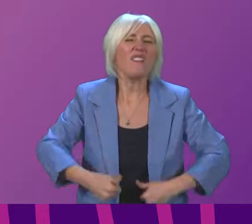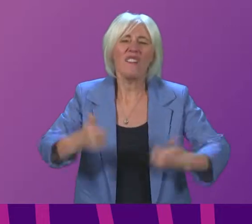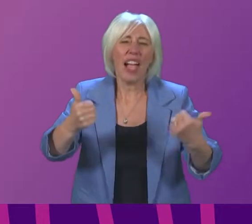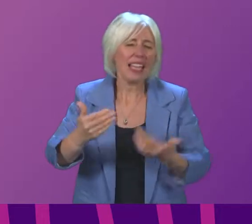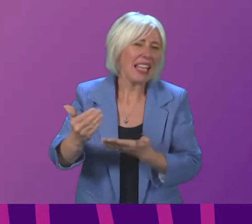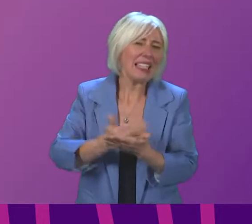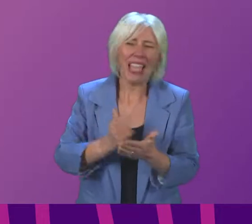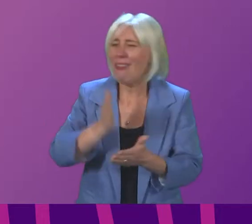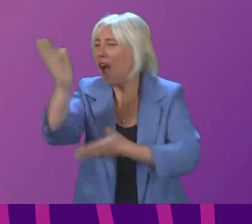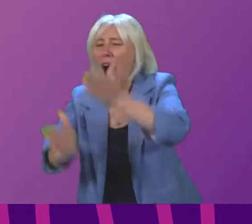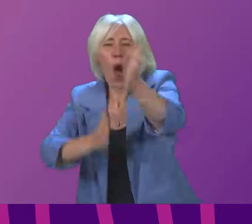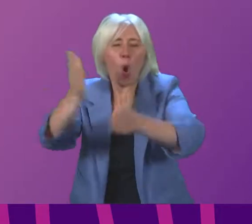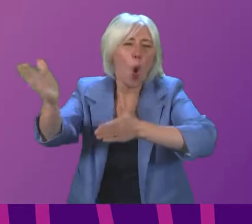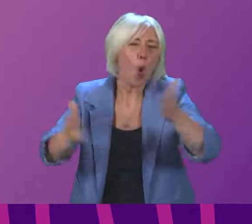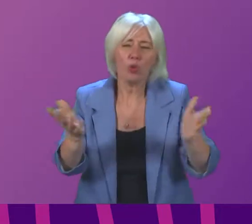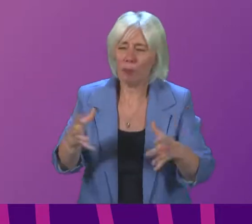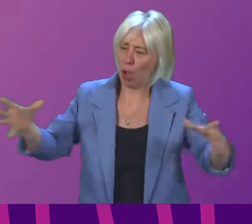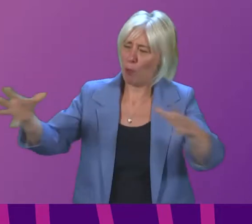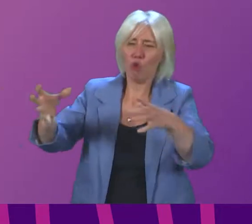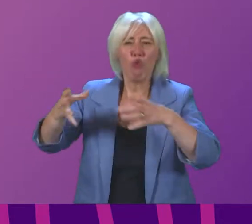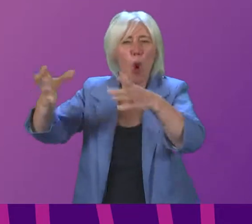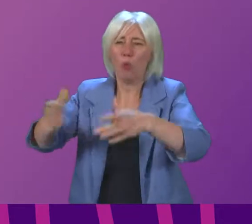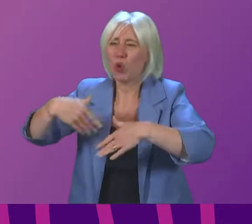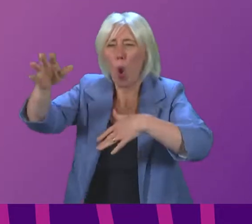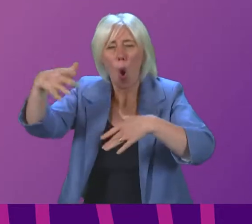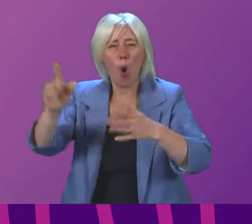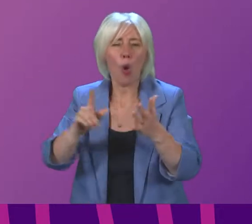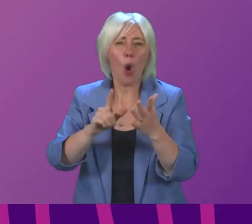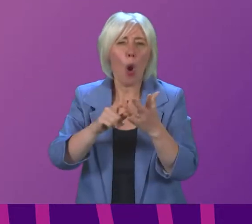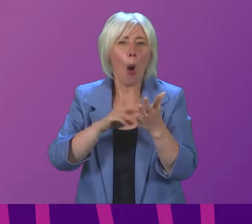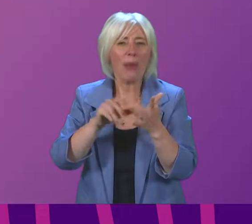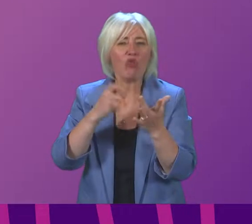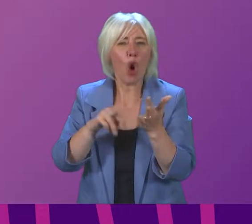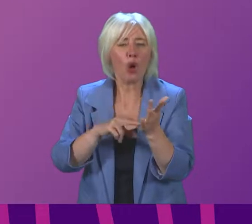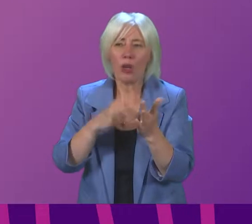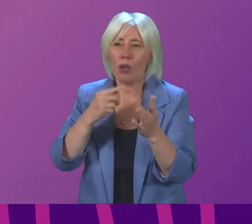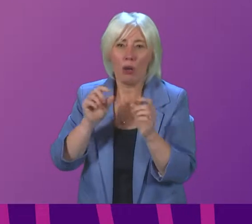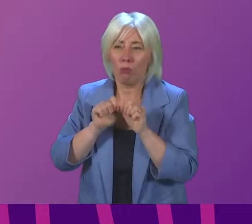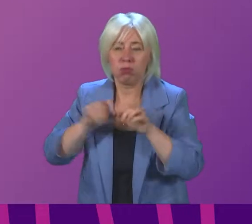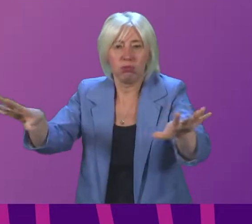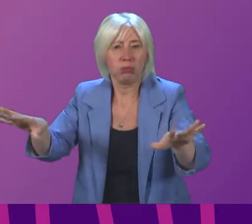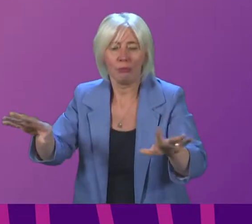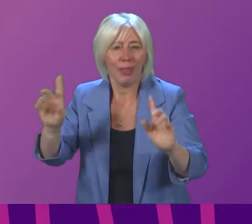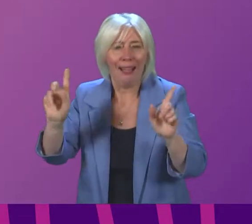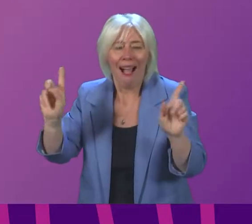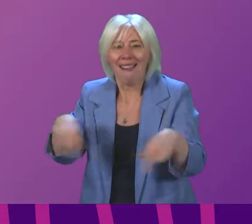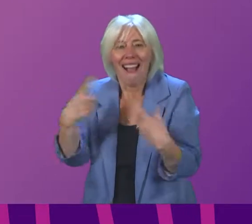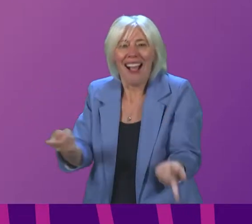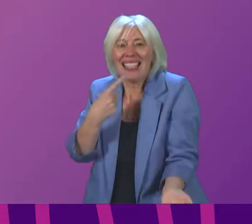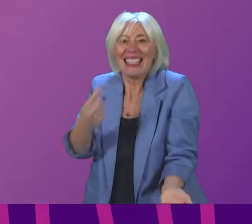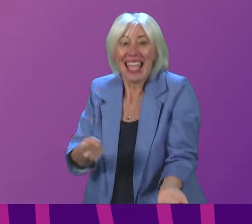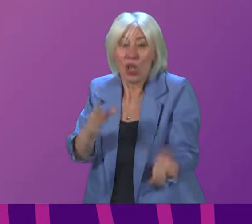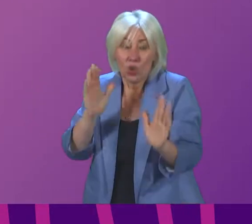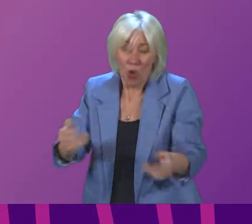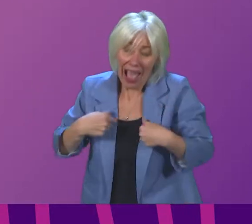certain settings in groupings right now with Omicron running the way it is I cannot do that so I have to make these